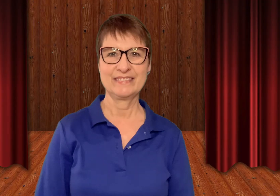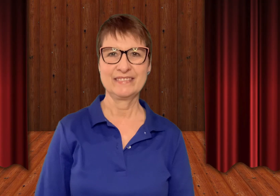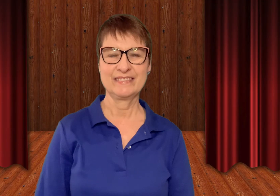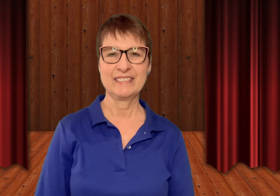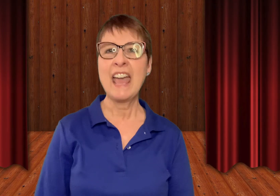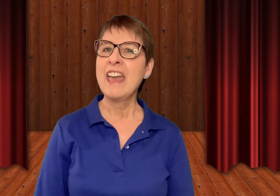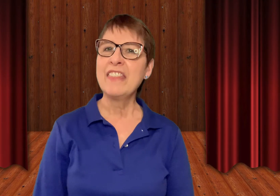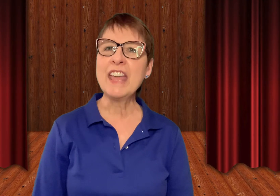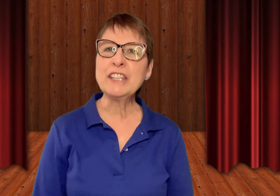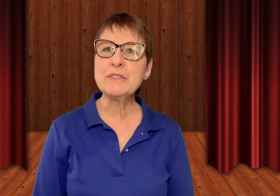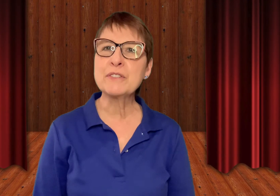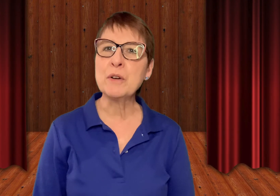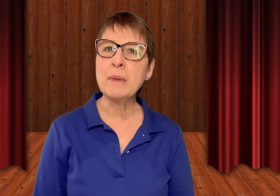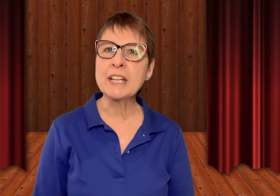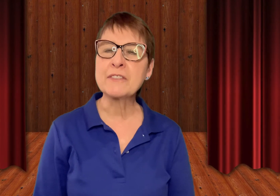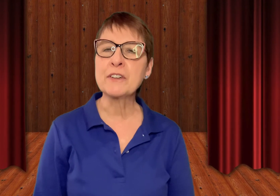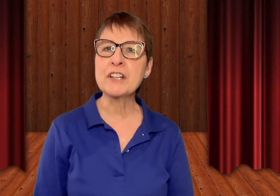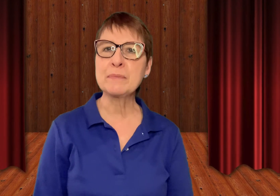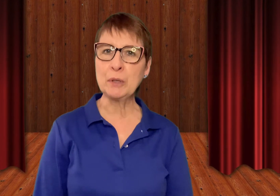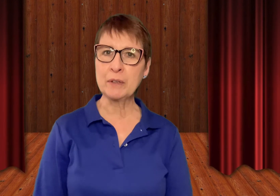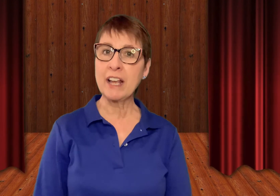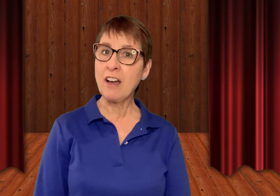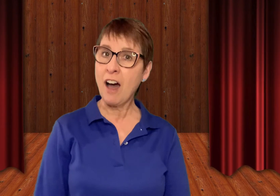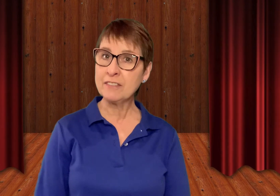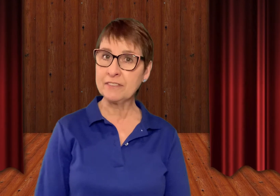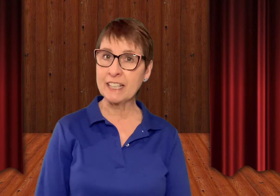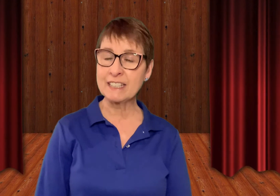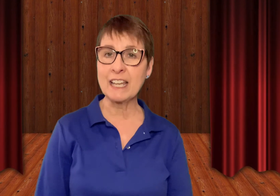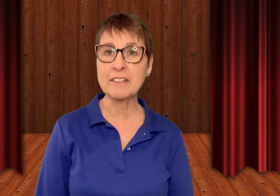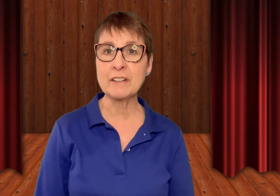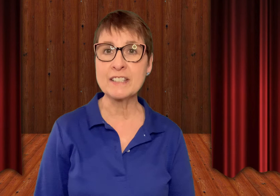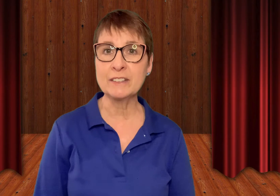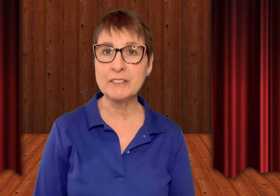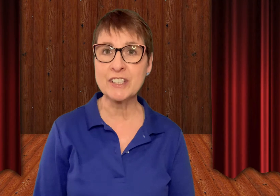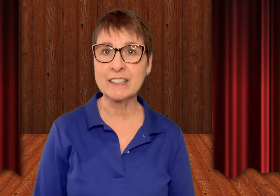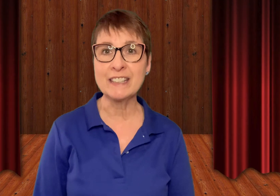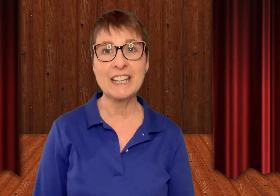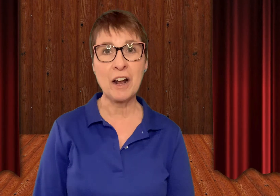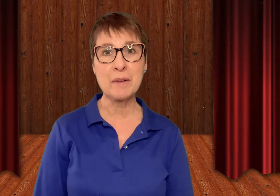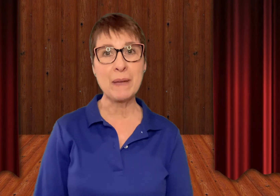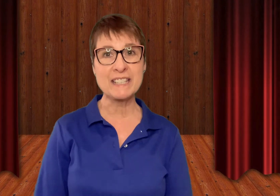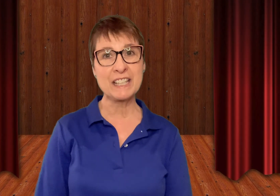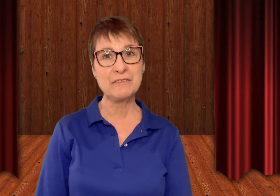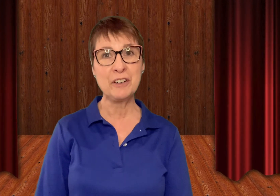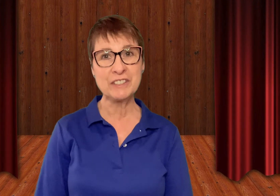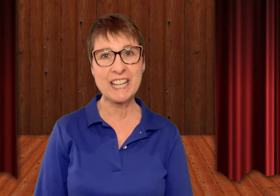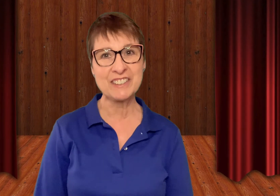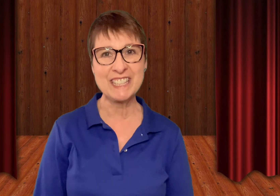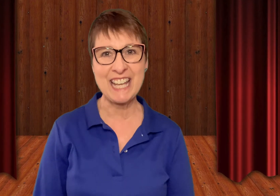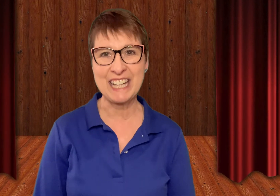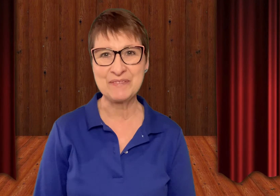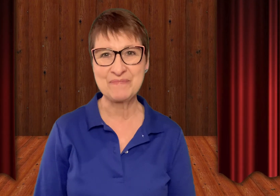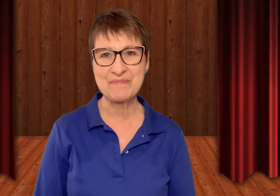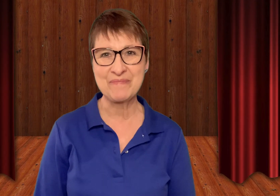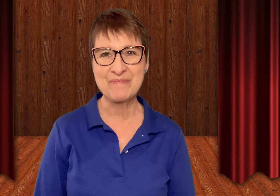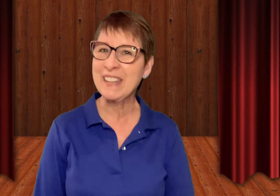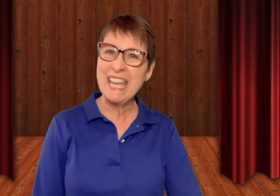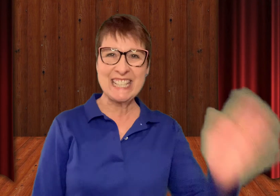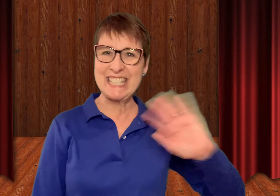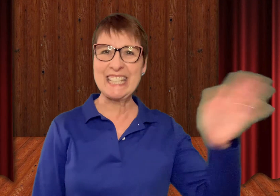Thank you so much for exploring conflict and resolution in our Mexican folktale today. See you